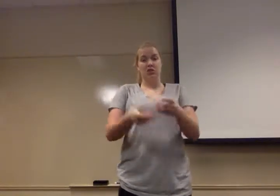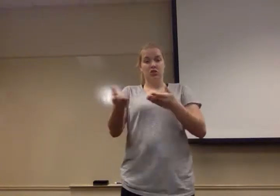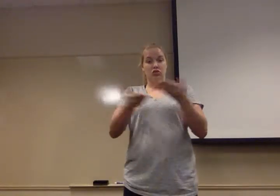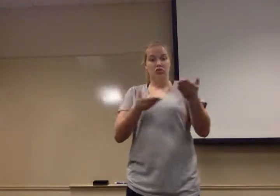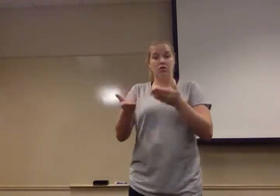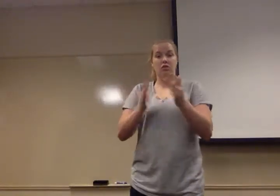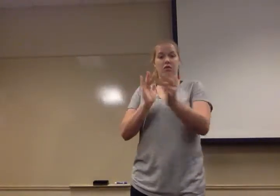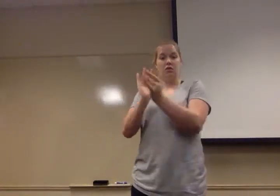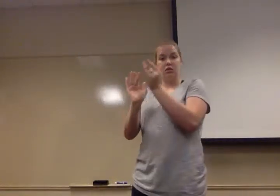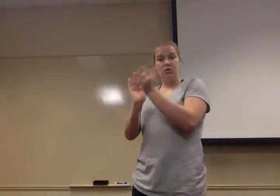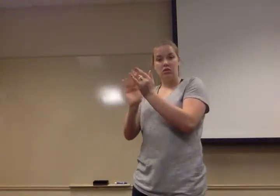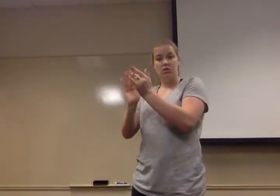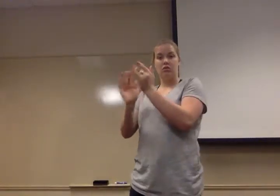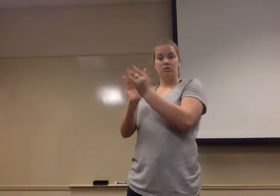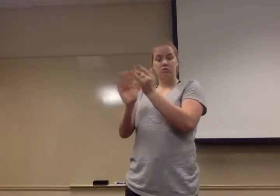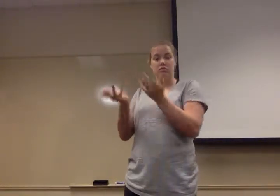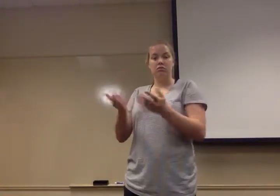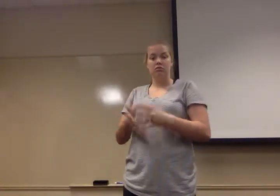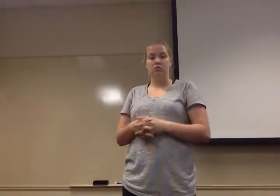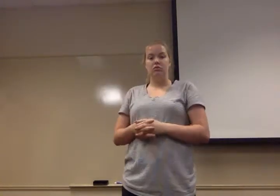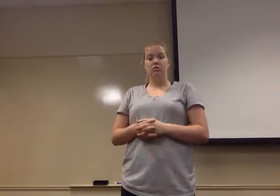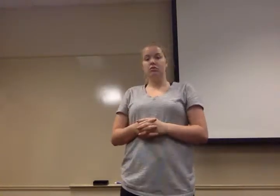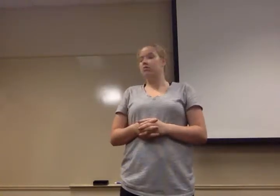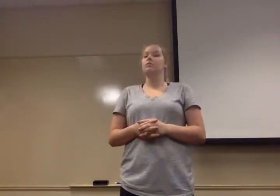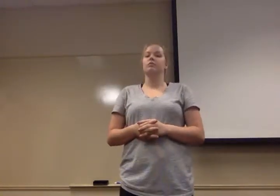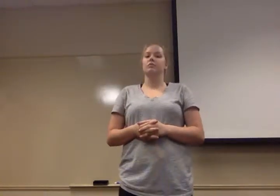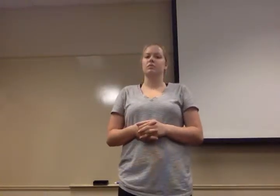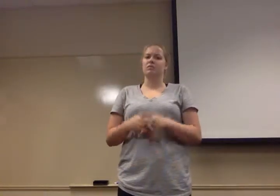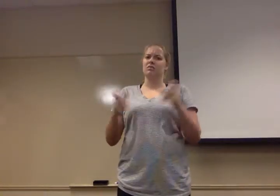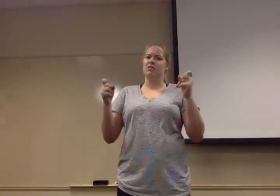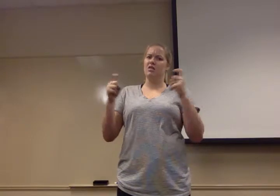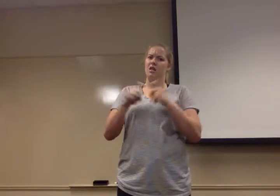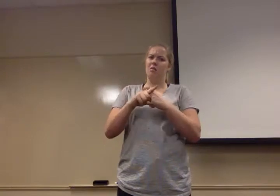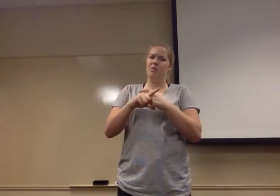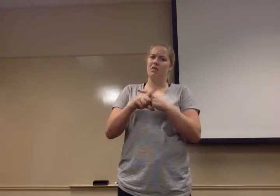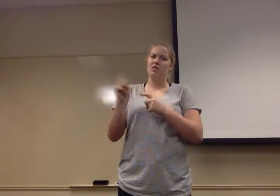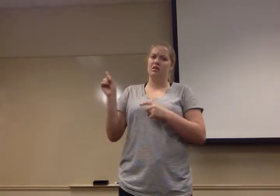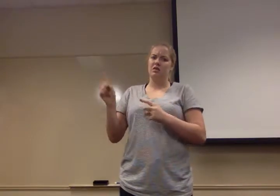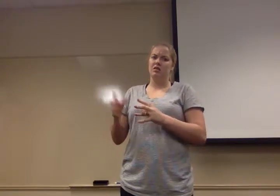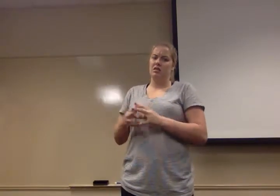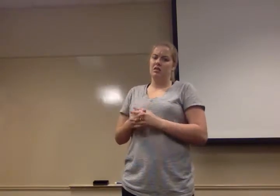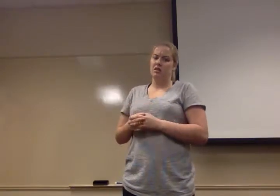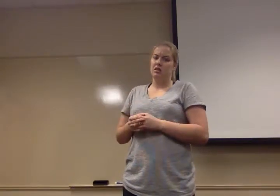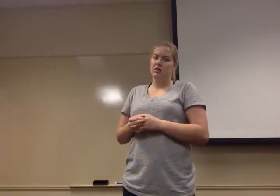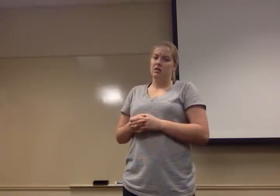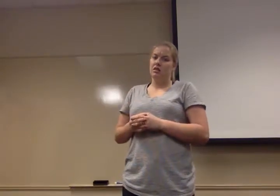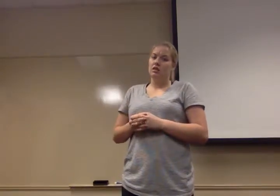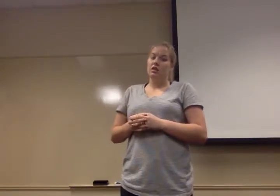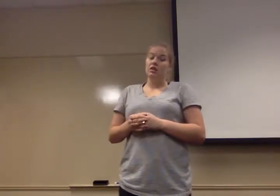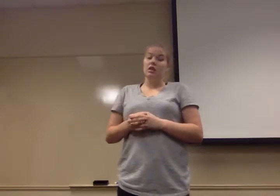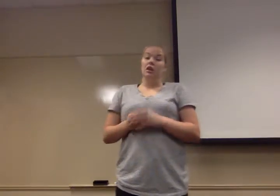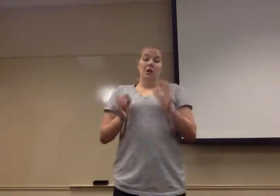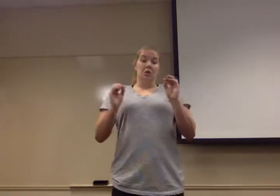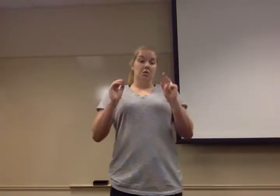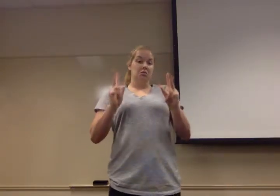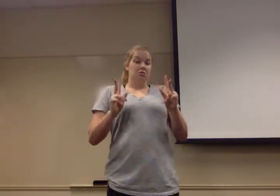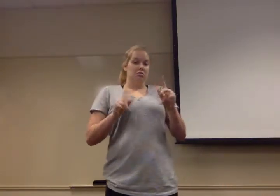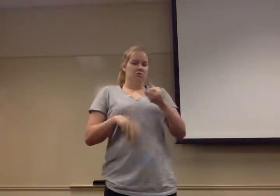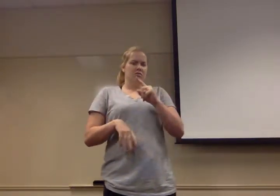a global system of stupendous complexity. So, here's a great puzzle. In a